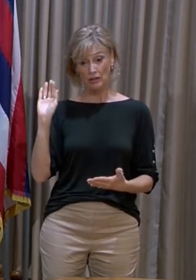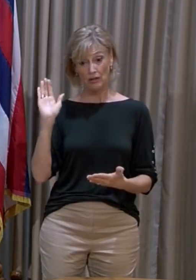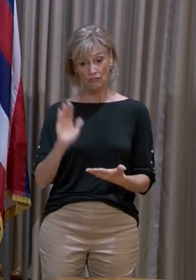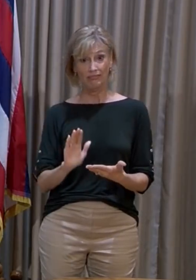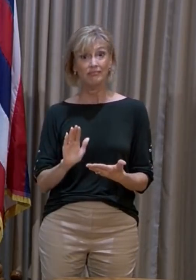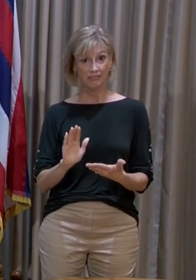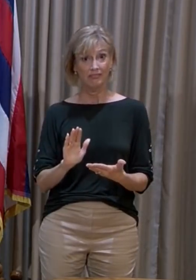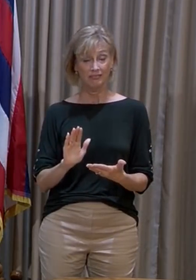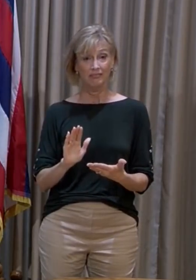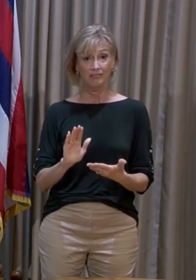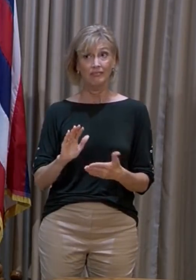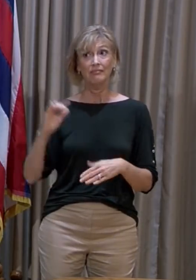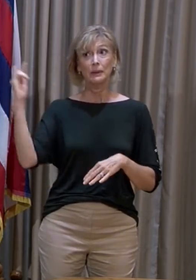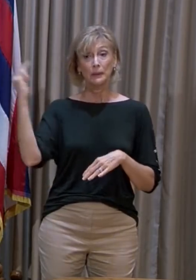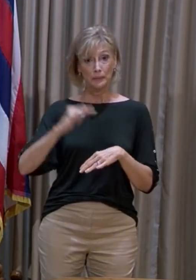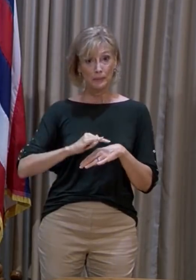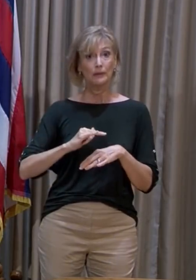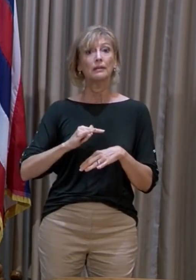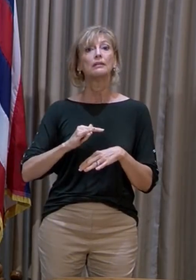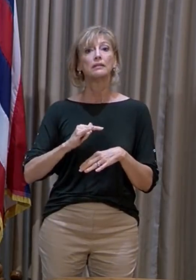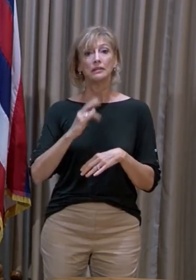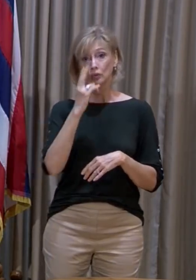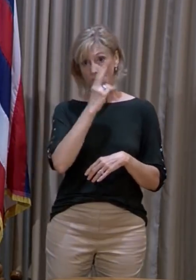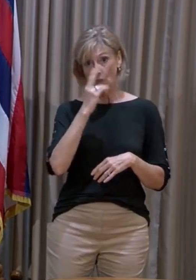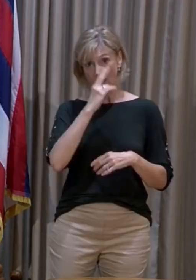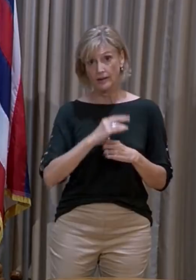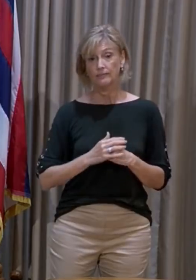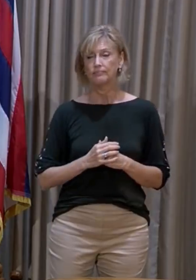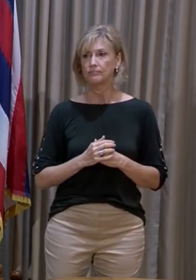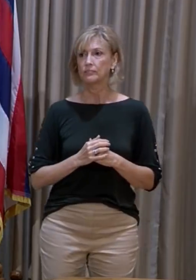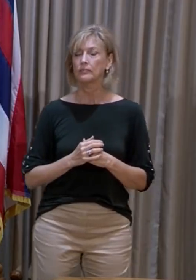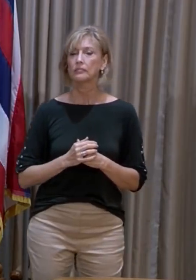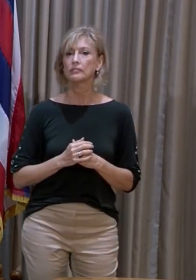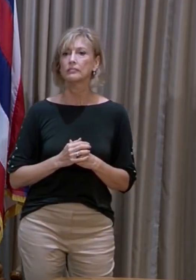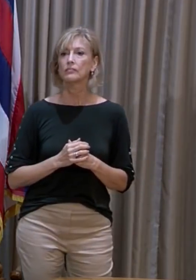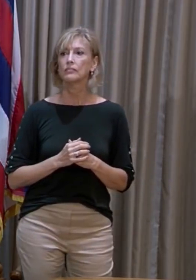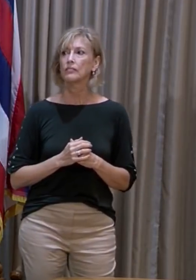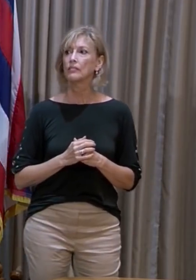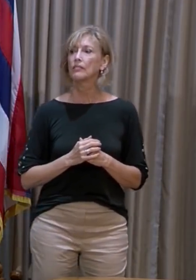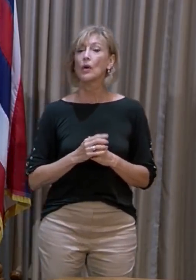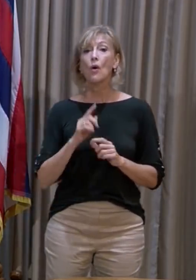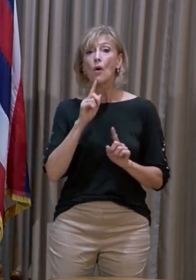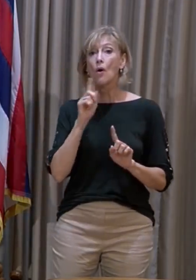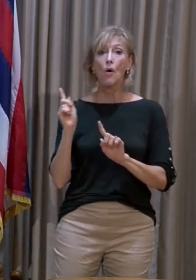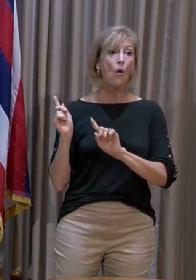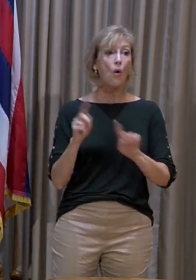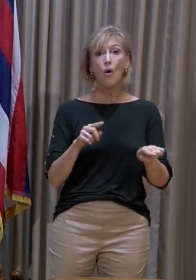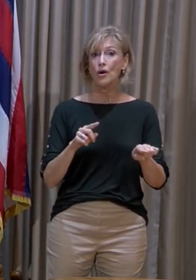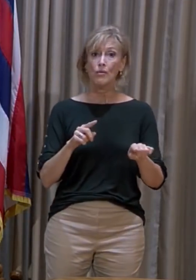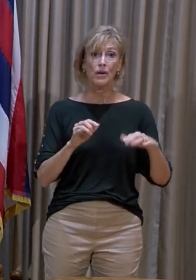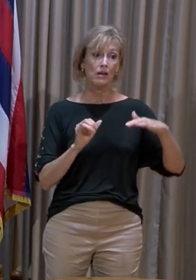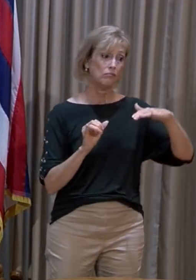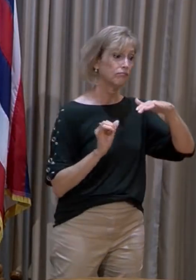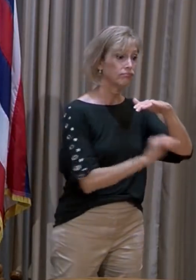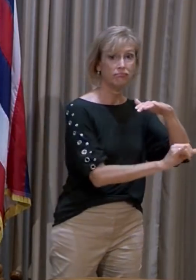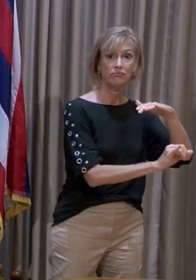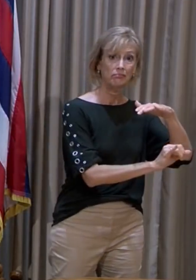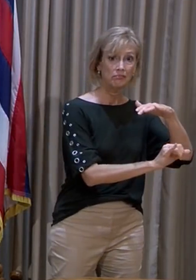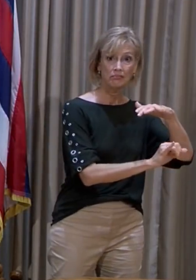in the traffic to Hawaii. And then certainly ordering the mandatory quarantine